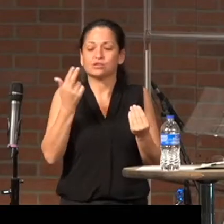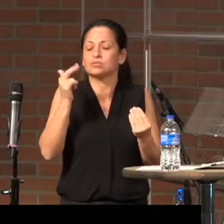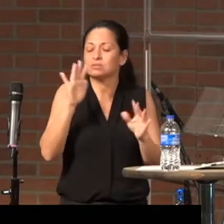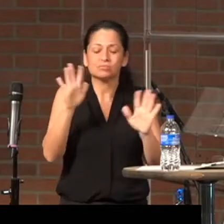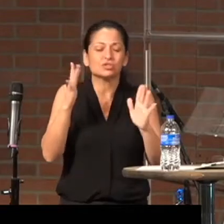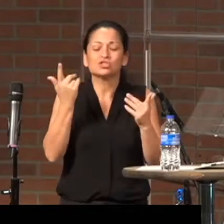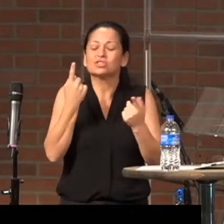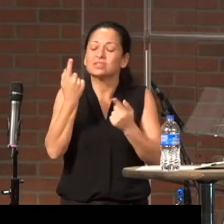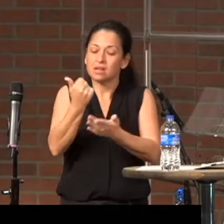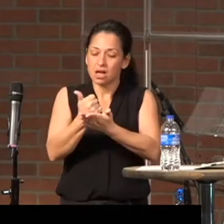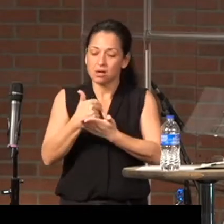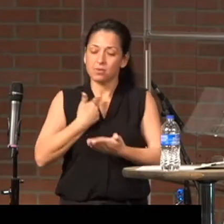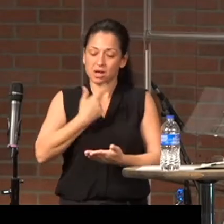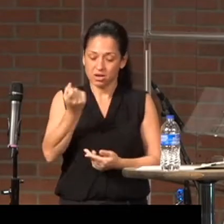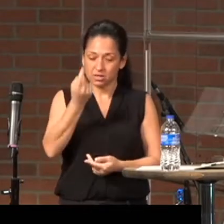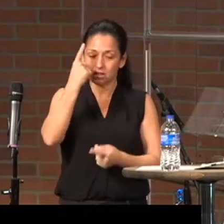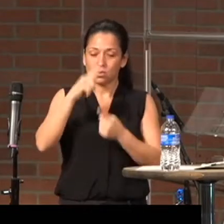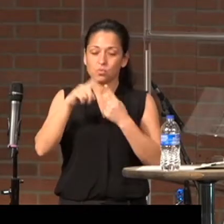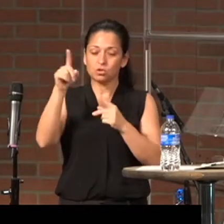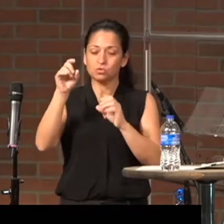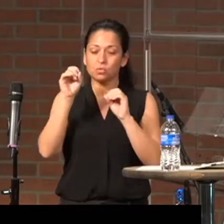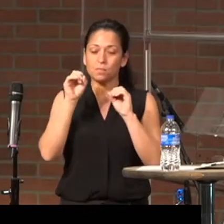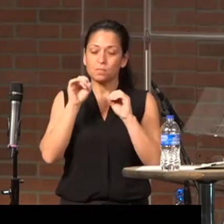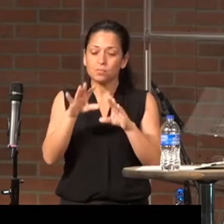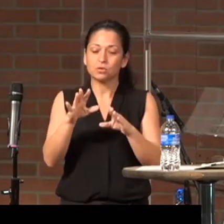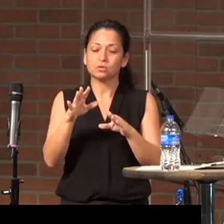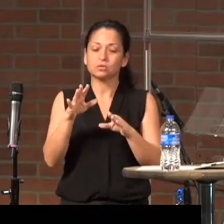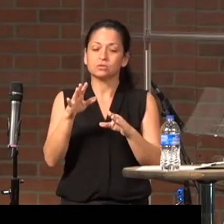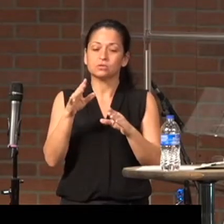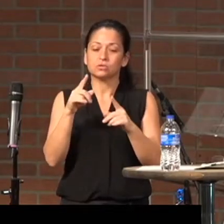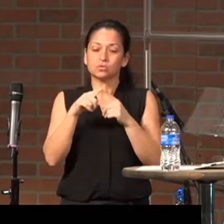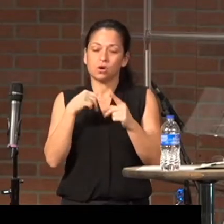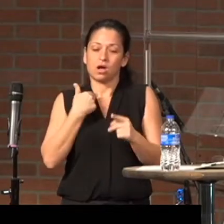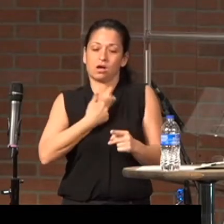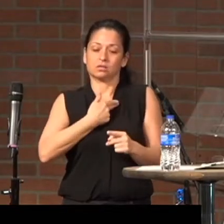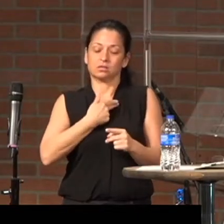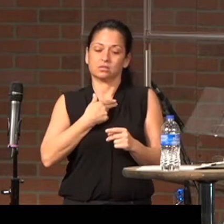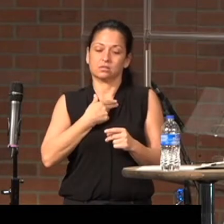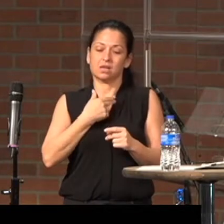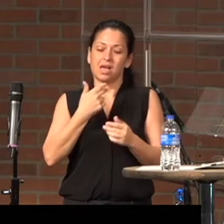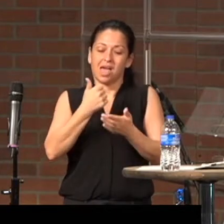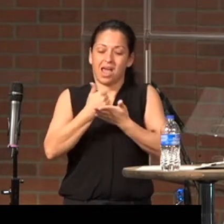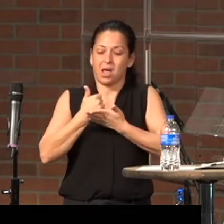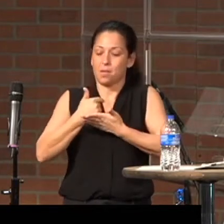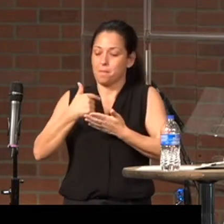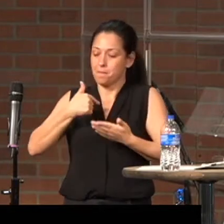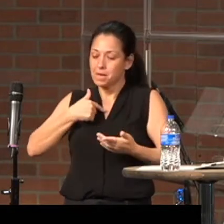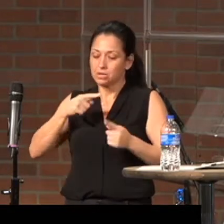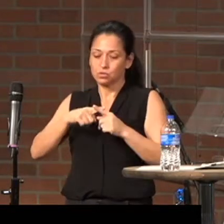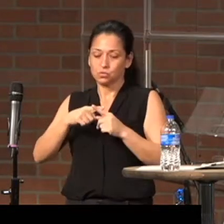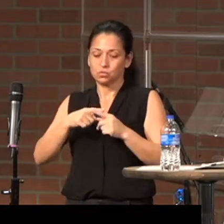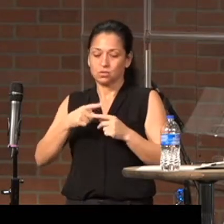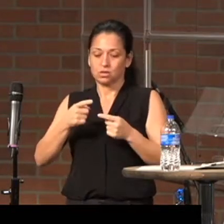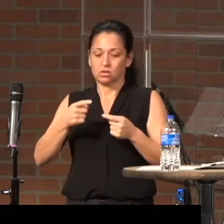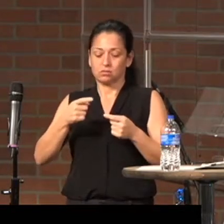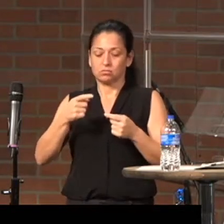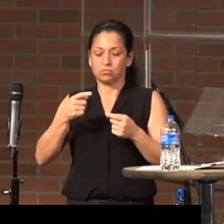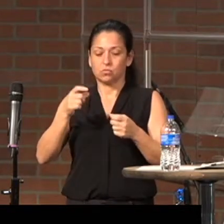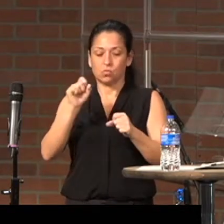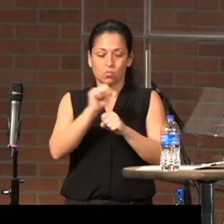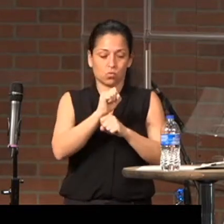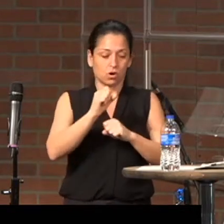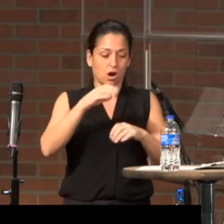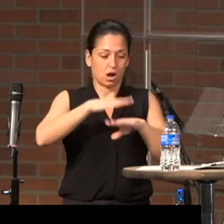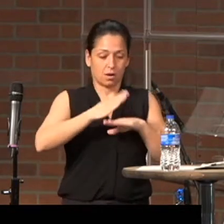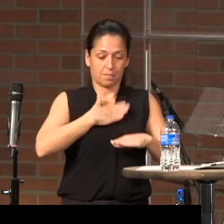put together through ink and paper. And help me apply that to my life and help